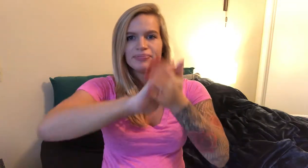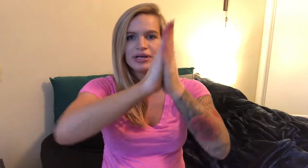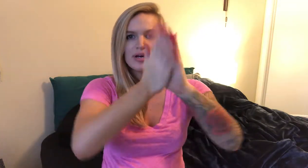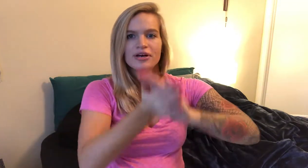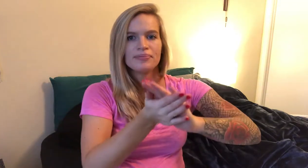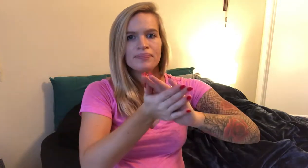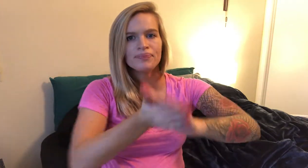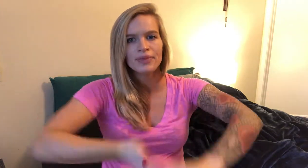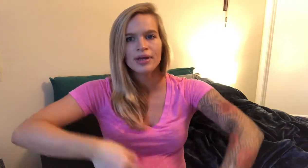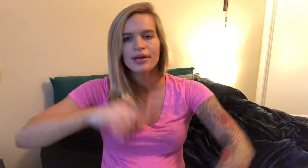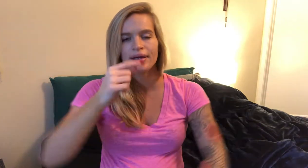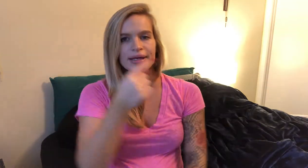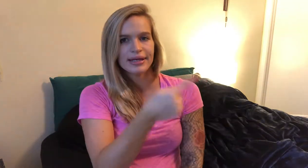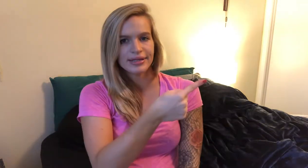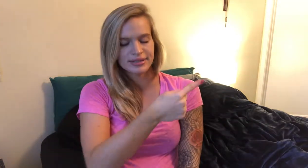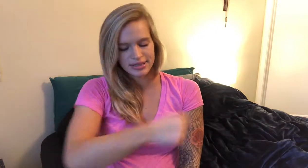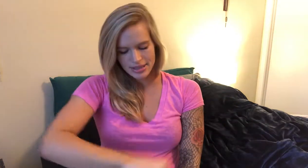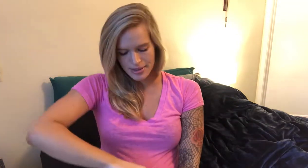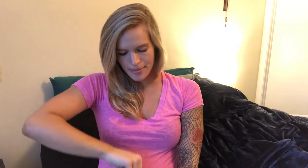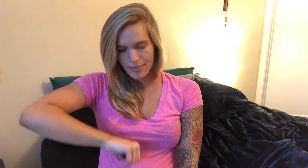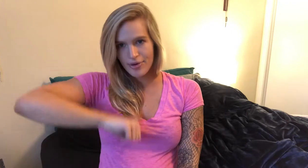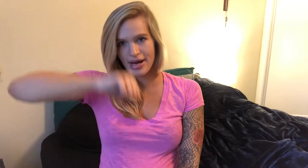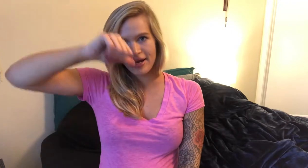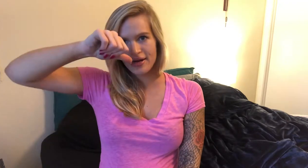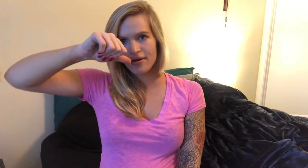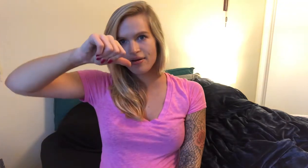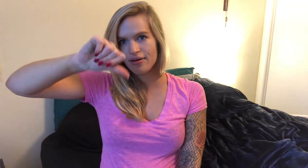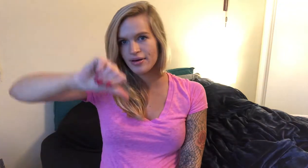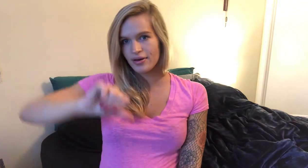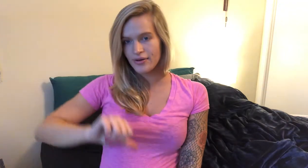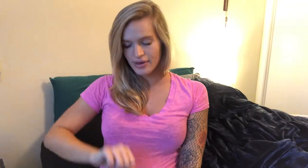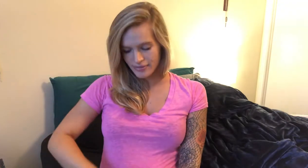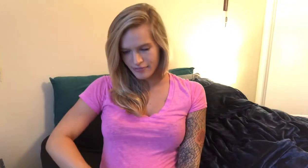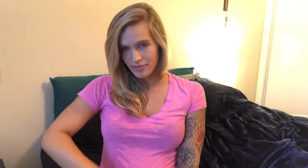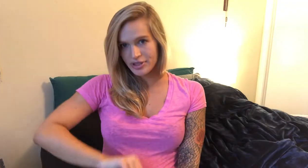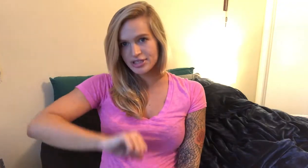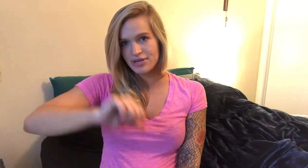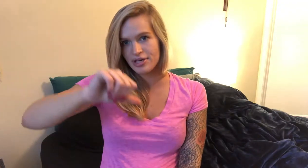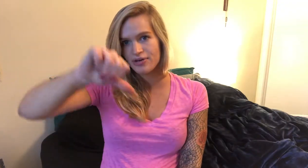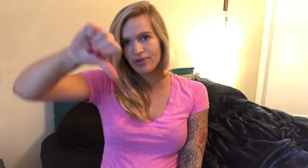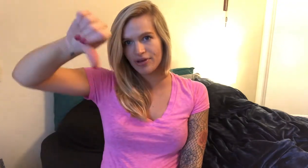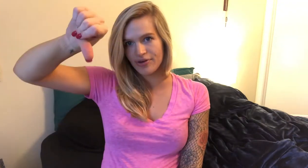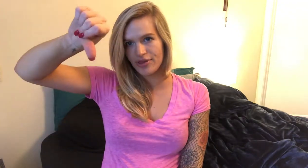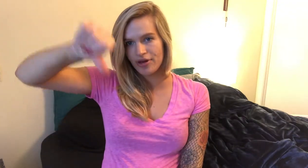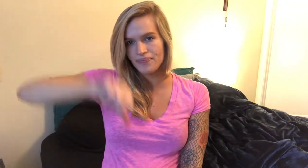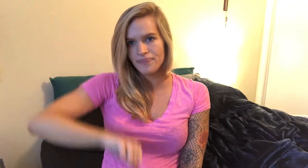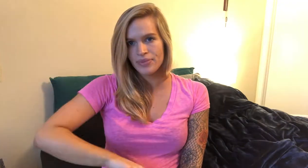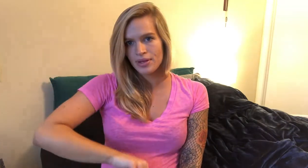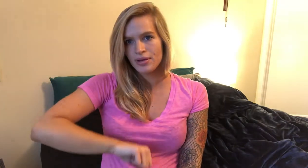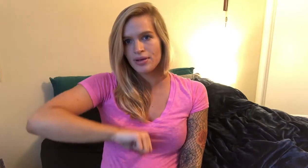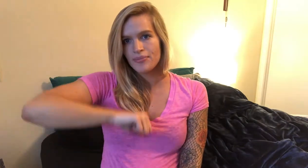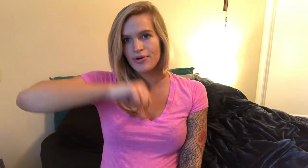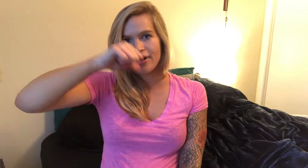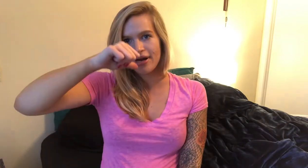become his pride go up from your stomach with your thumb pride